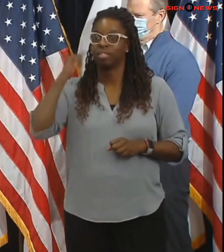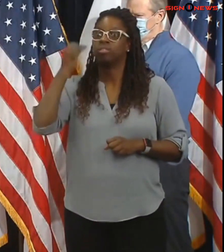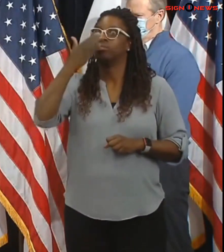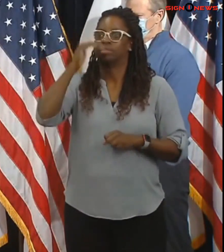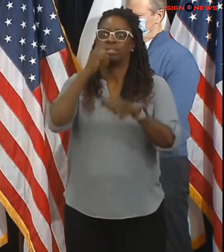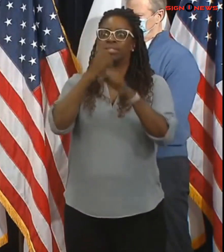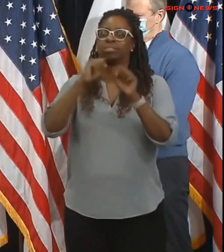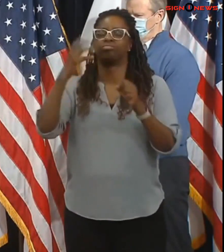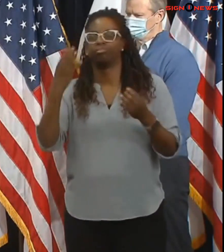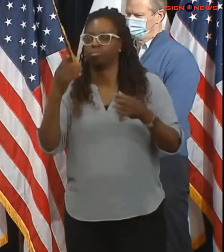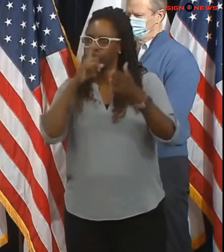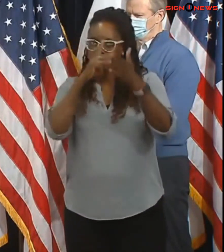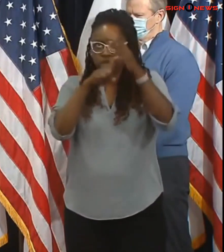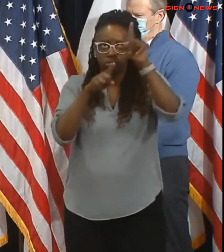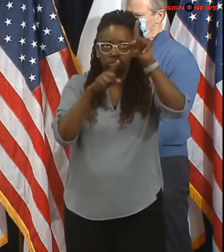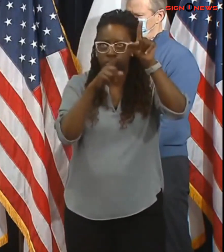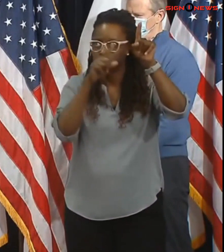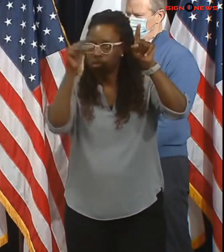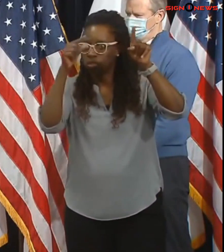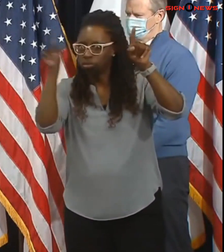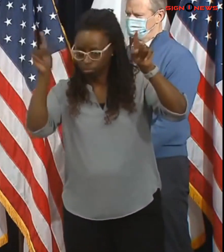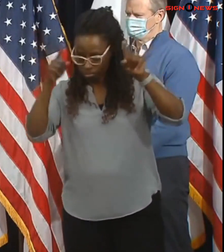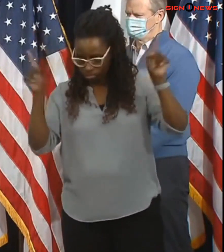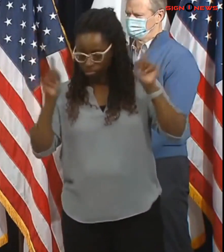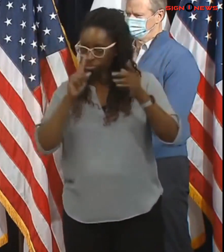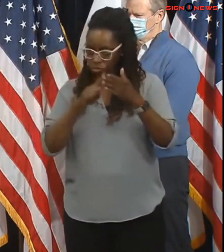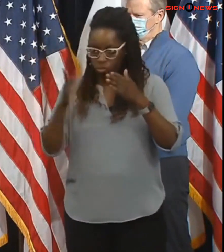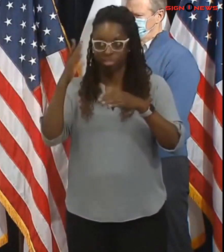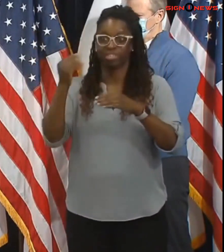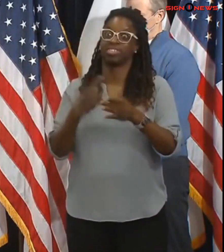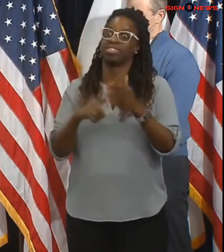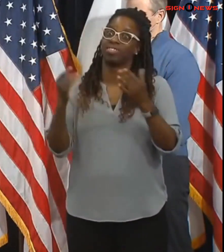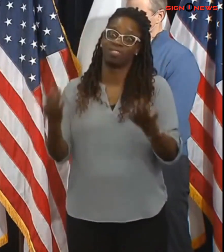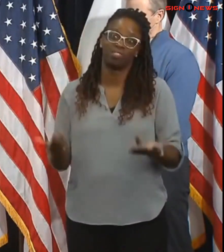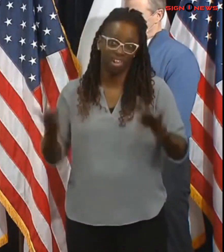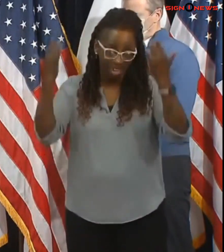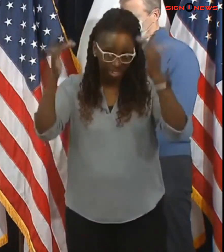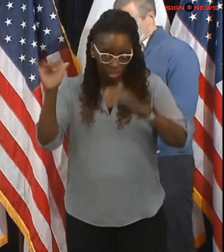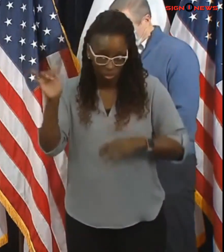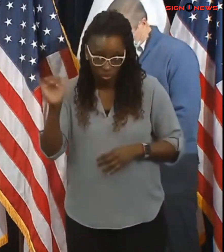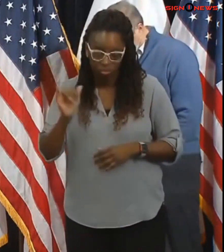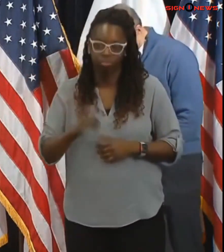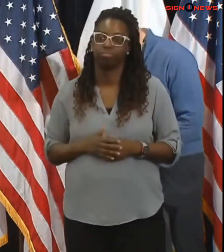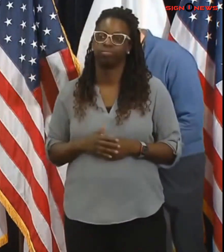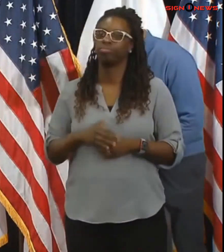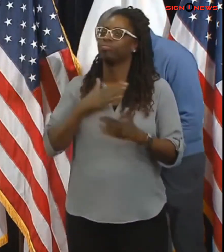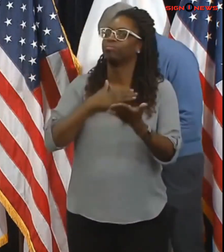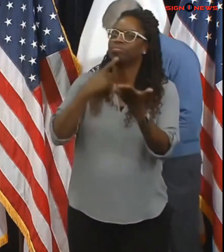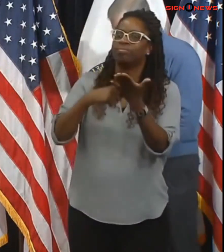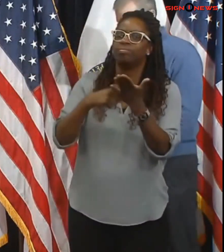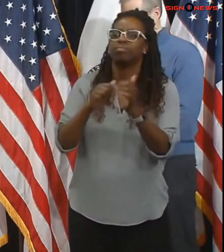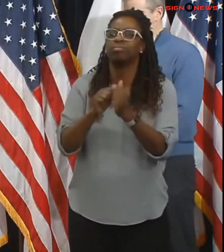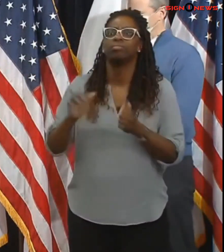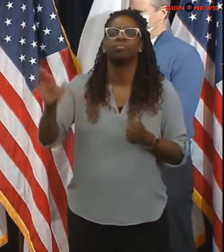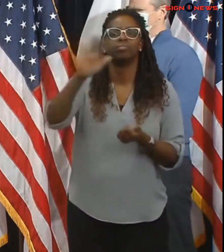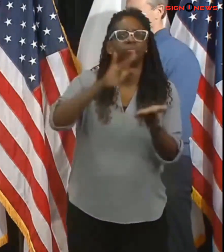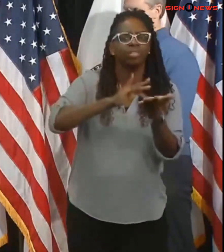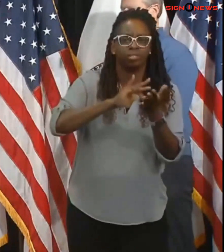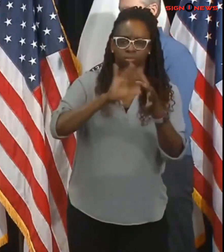services we hope that you've worked with your medical provider to determine how to maintain care and service should you be unable to leave your home